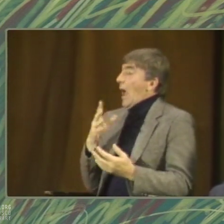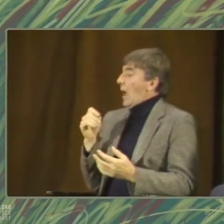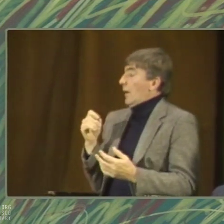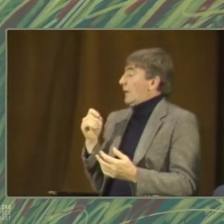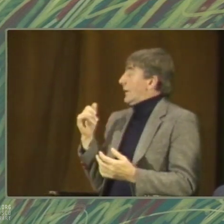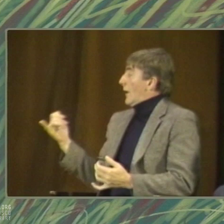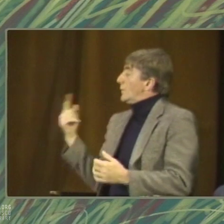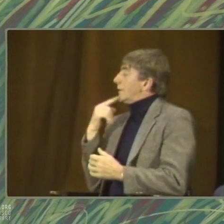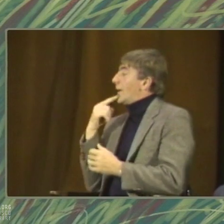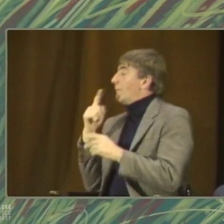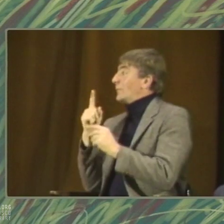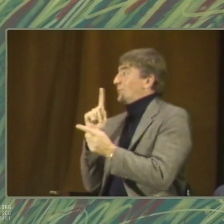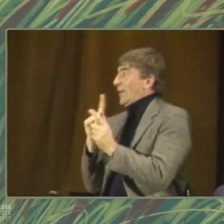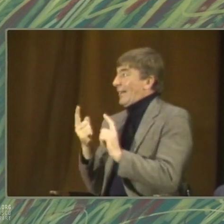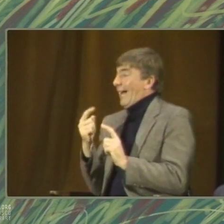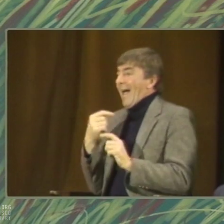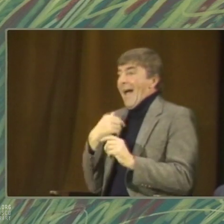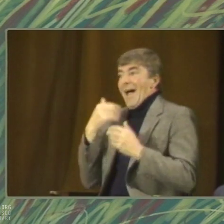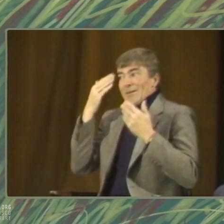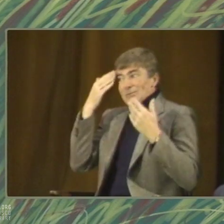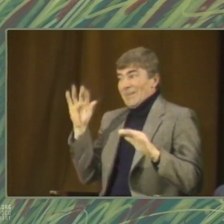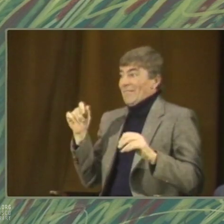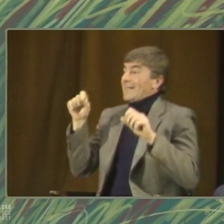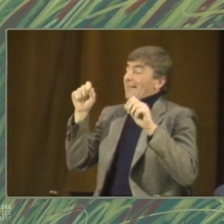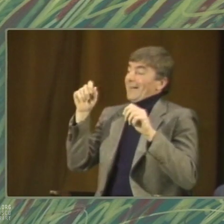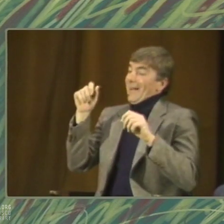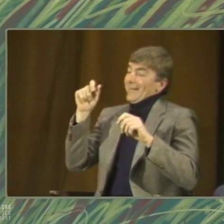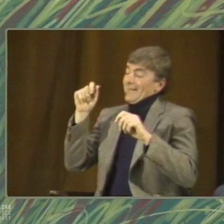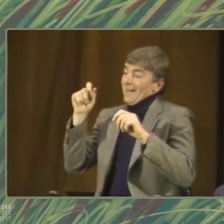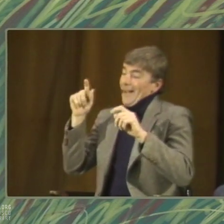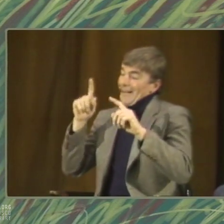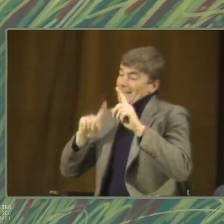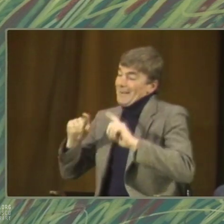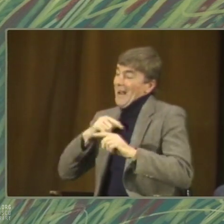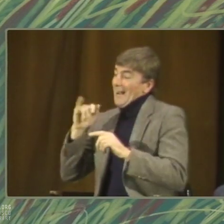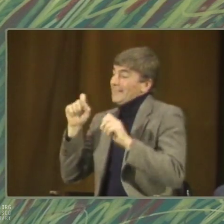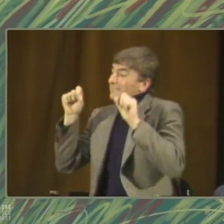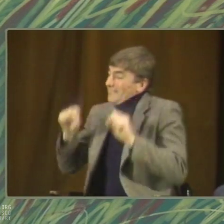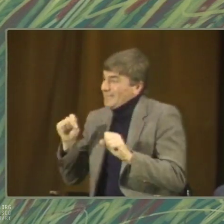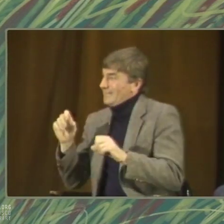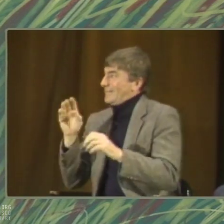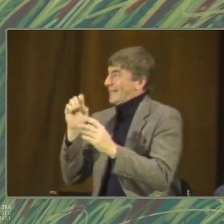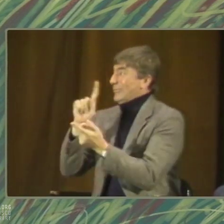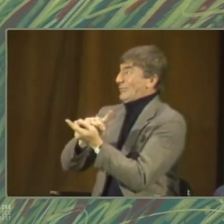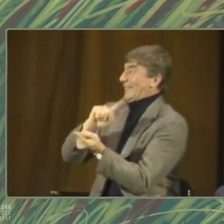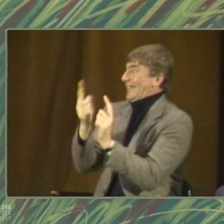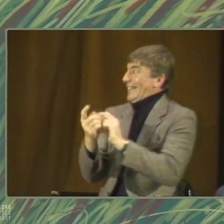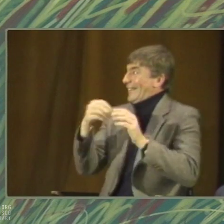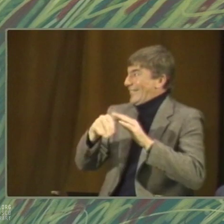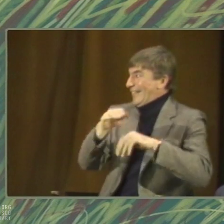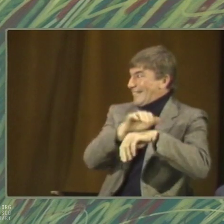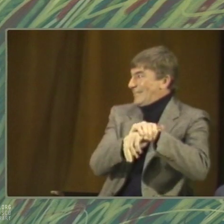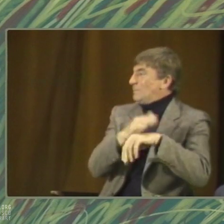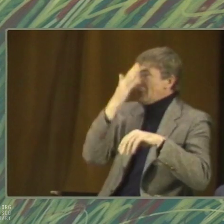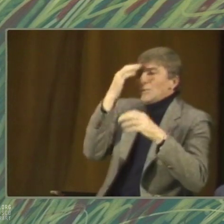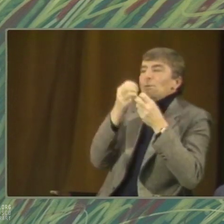Now, Leo, you were talking about translations. I don't know if it's possible to translate plays like Sign Me Alice into English.